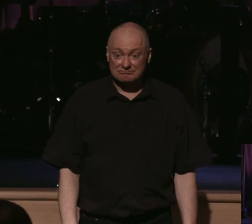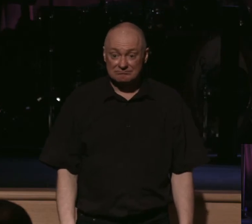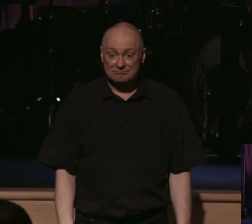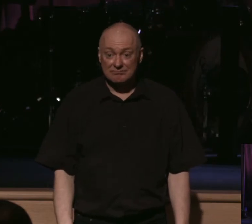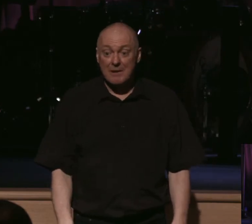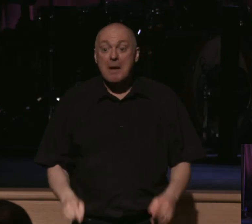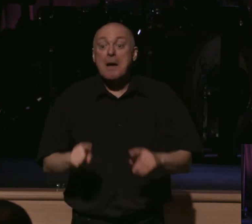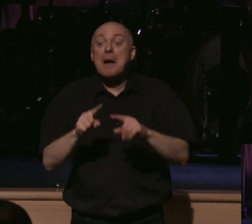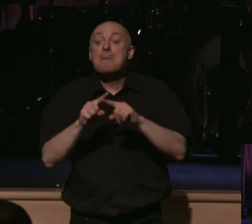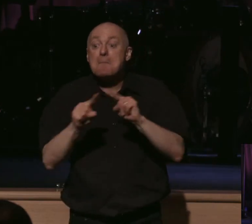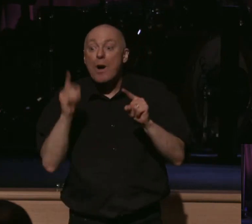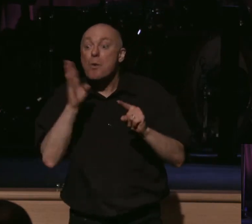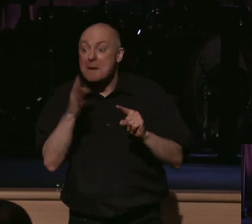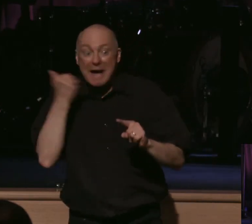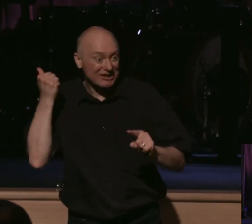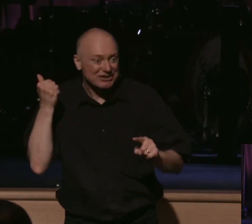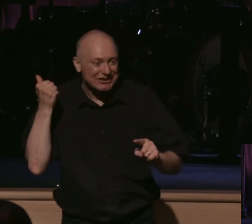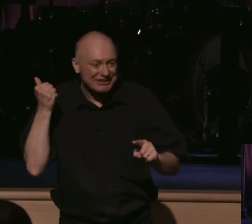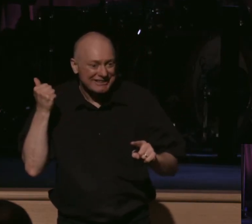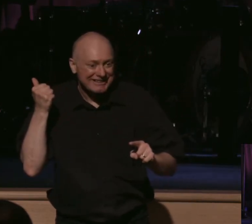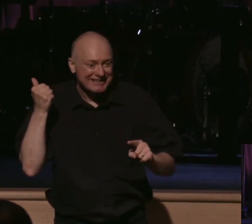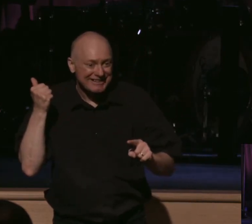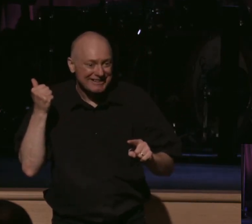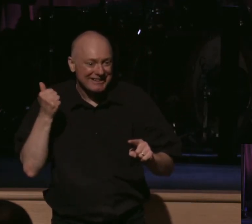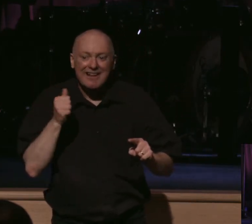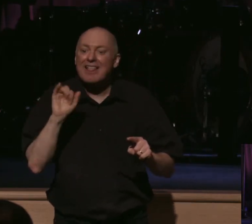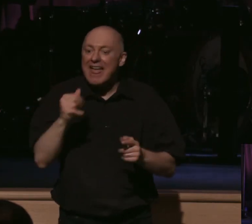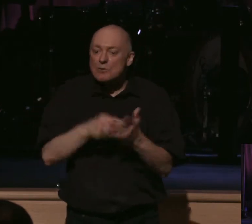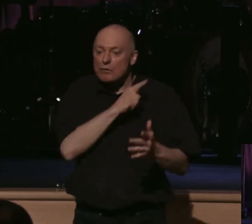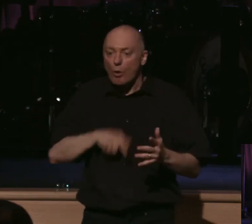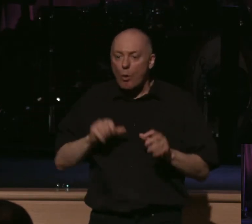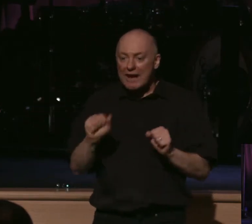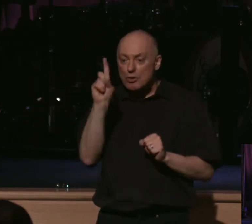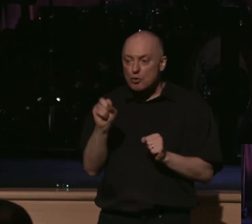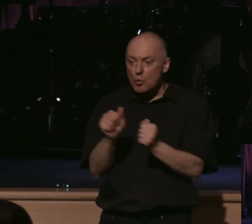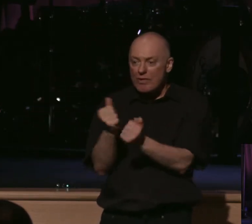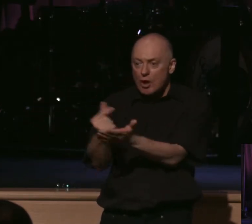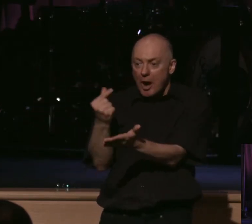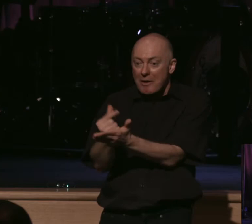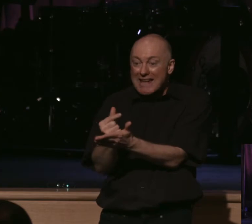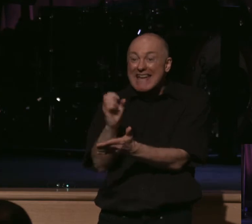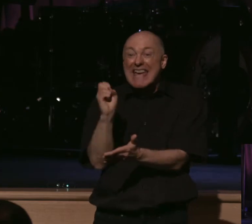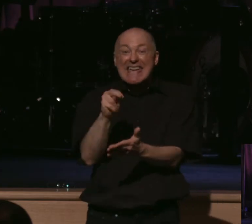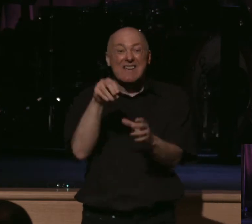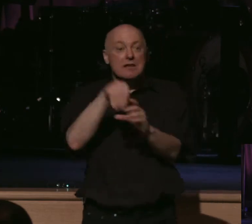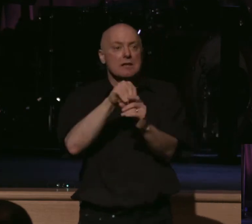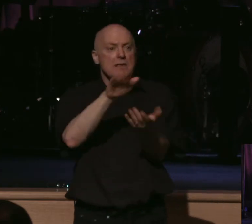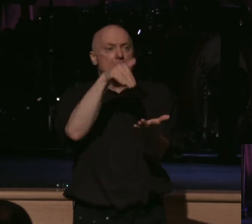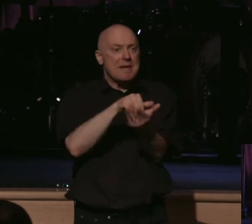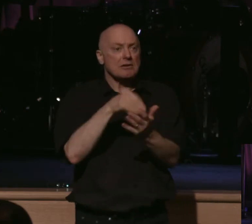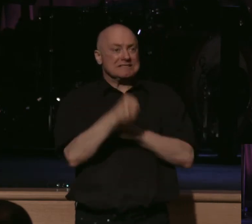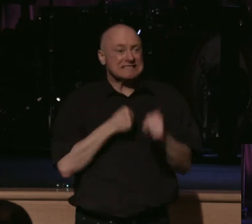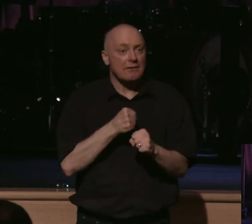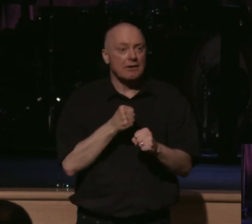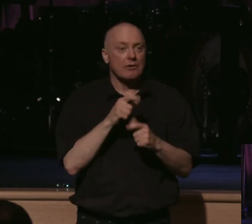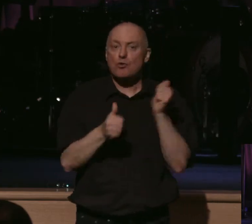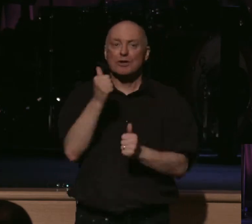But it is going to get a whole lot better. And that's only what the Lord can do with his gospel. Even in the midst of suffering, the greatest joy awaits us.